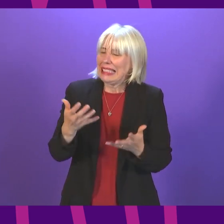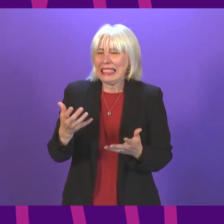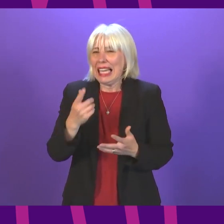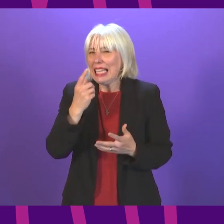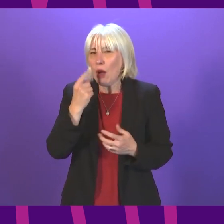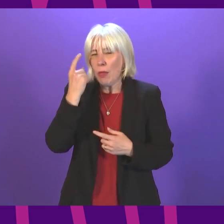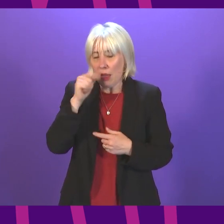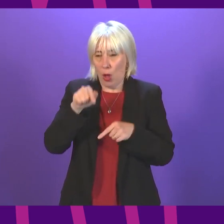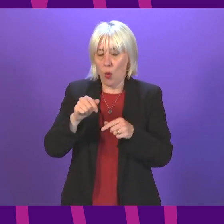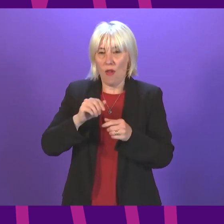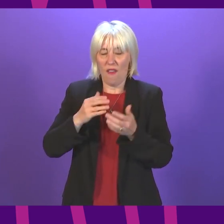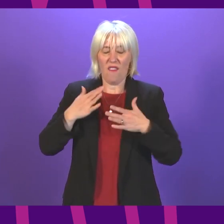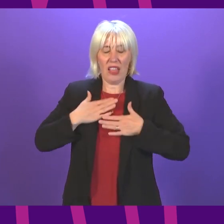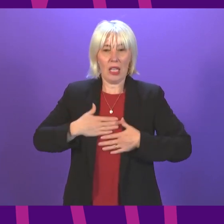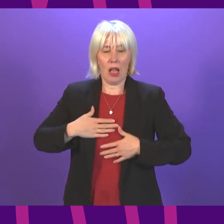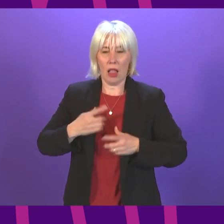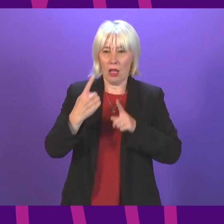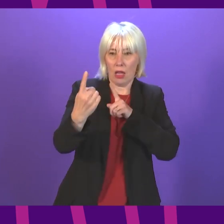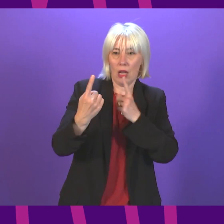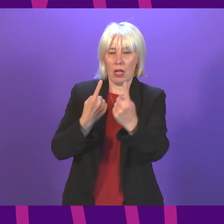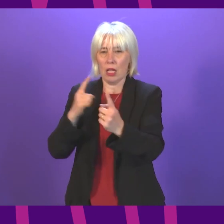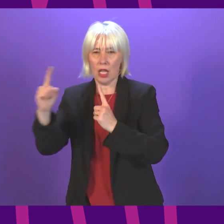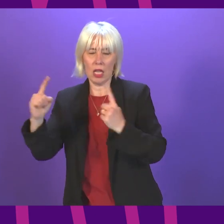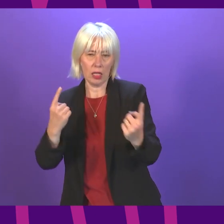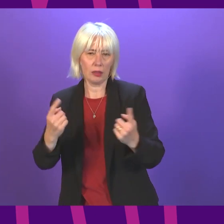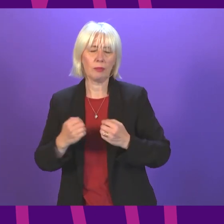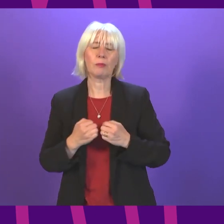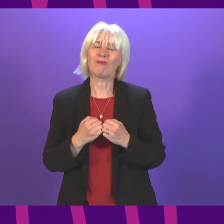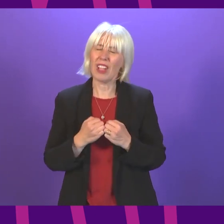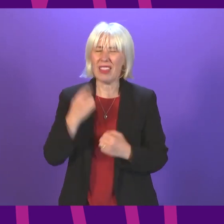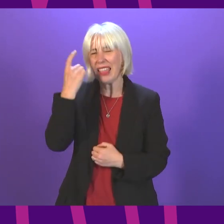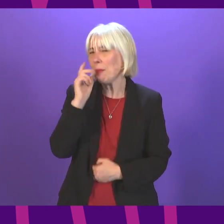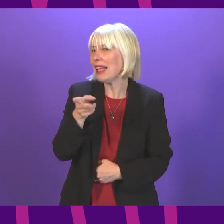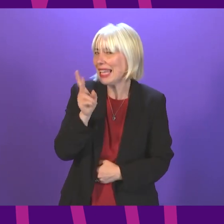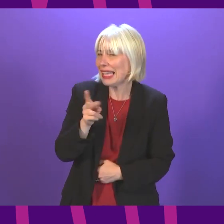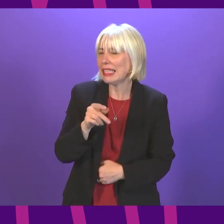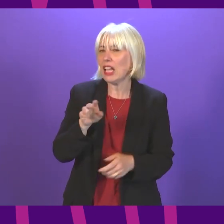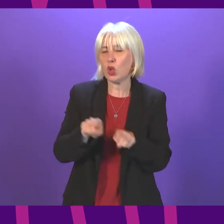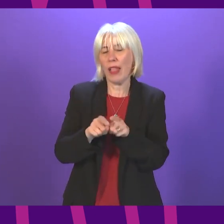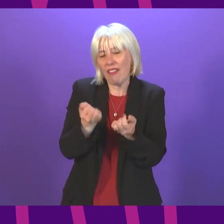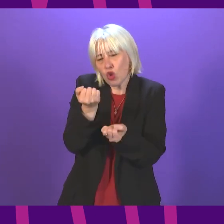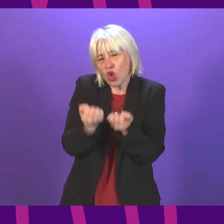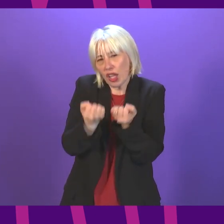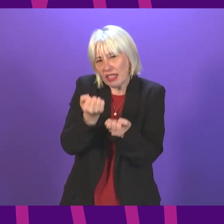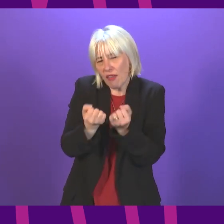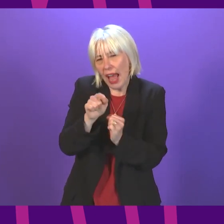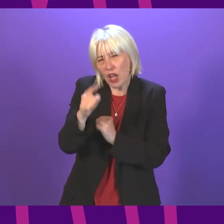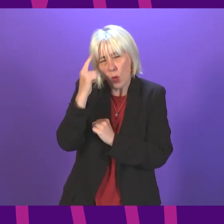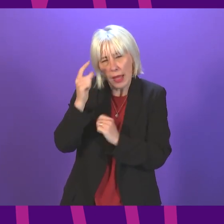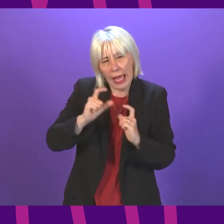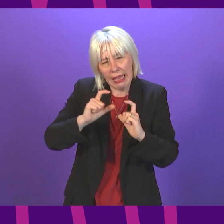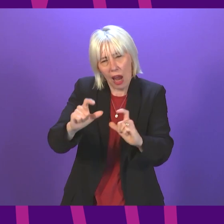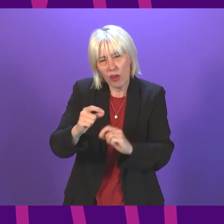the physical distancing rules in primary care and justify why he thinks it's appropriate to continue?